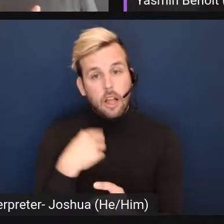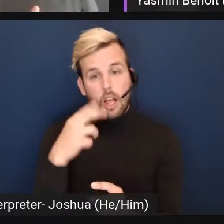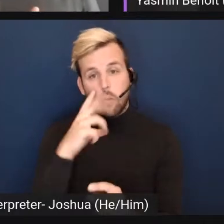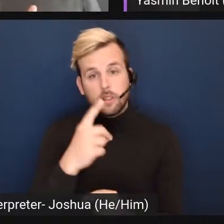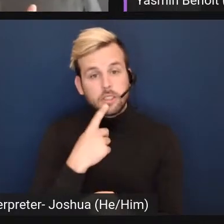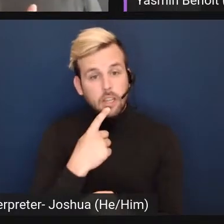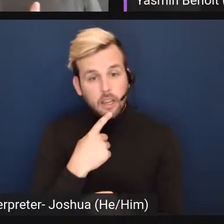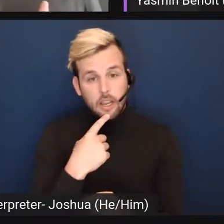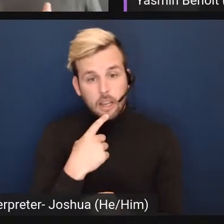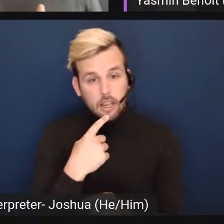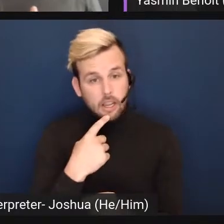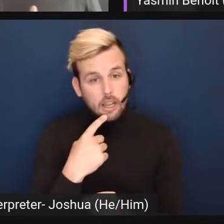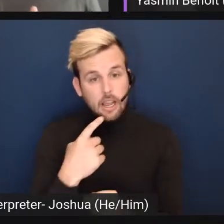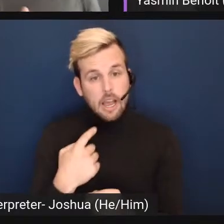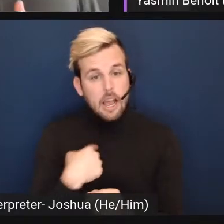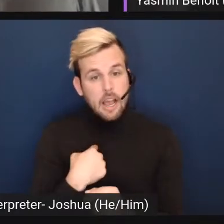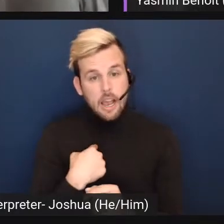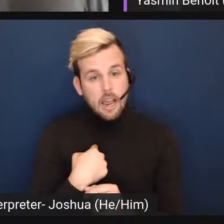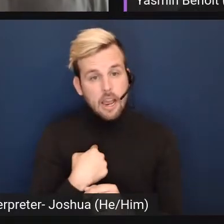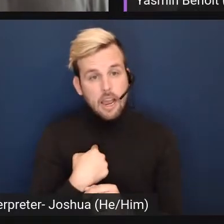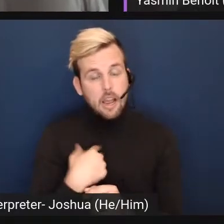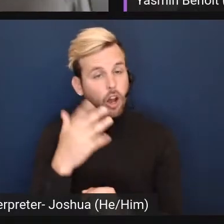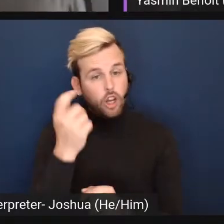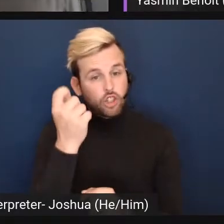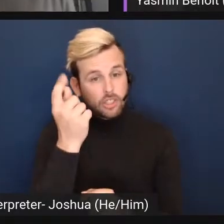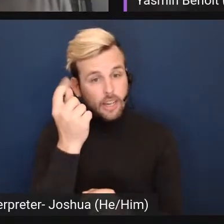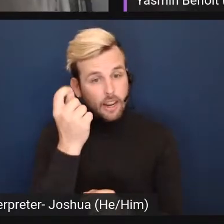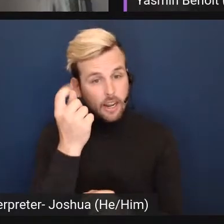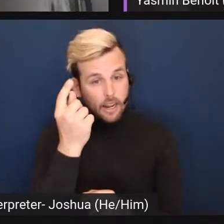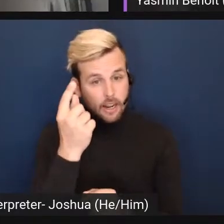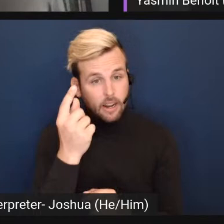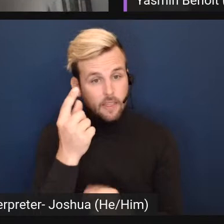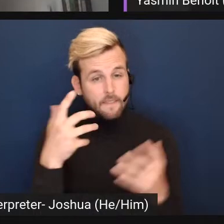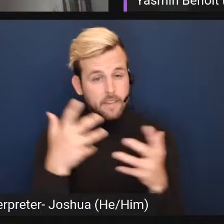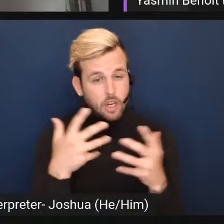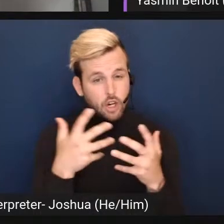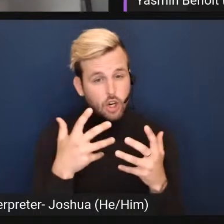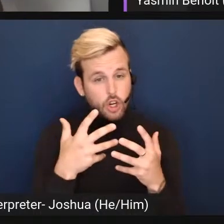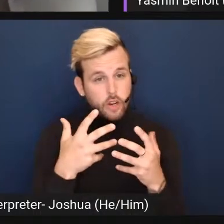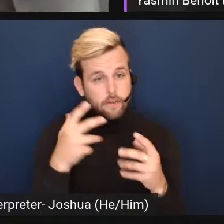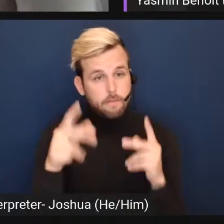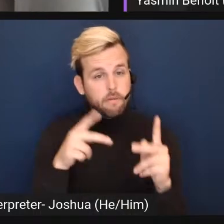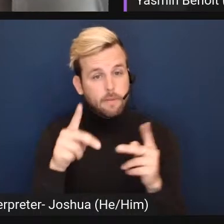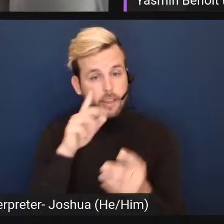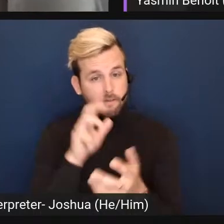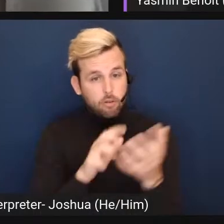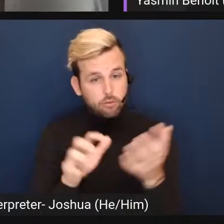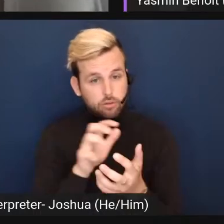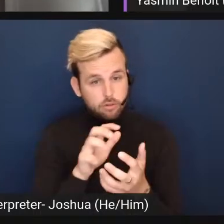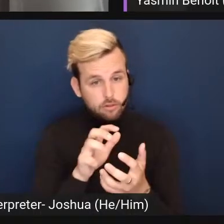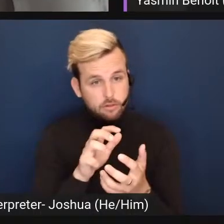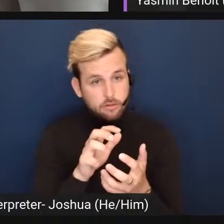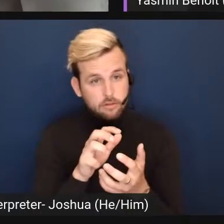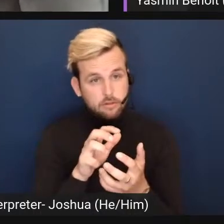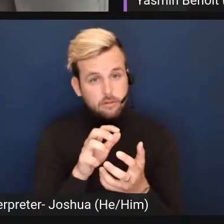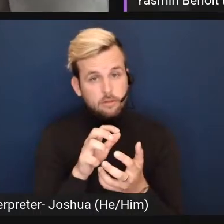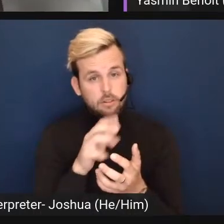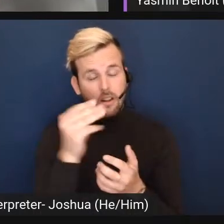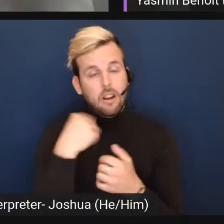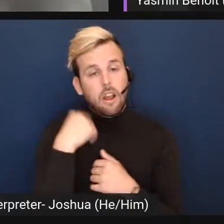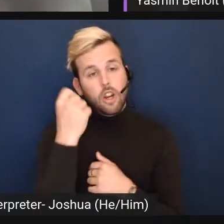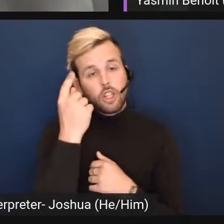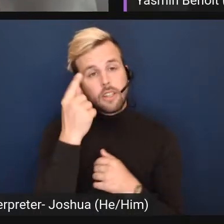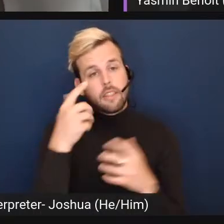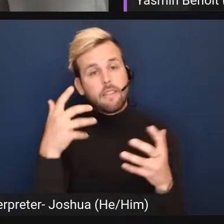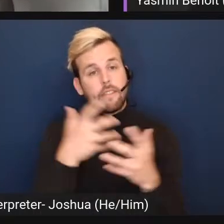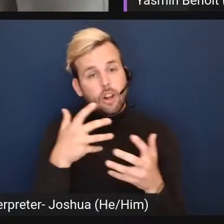uh i i understand the fear of people being confused um and i understand the